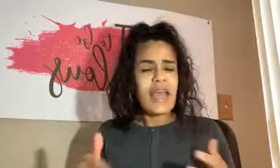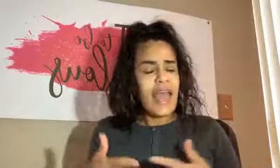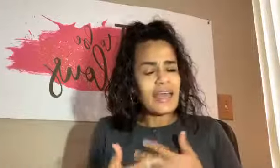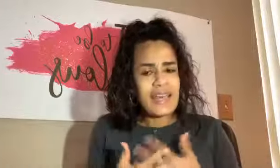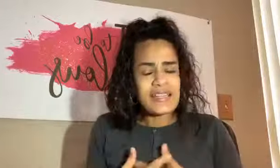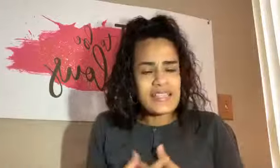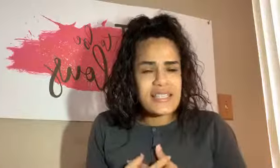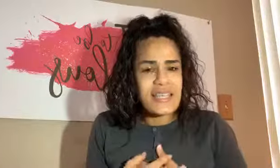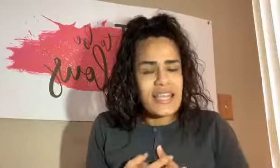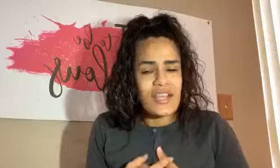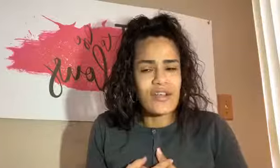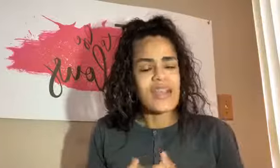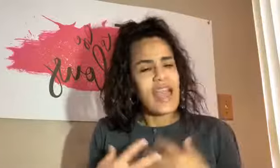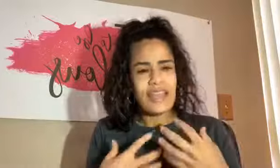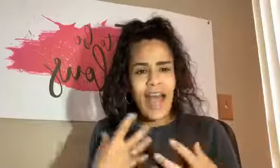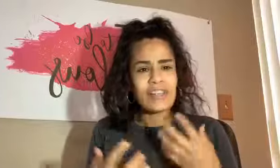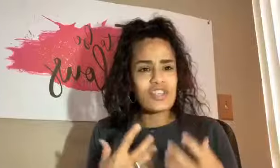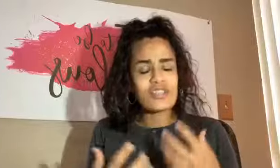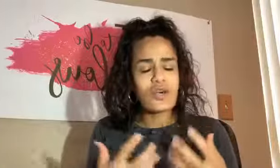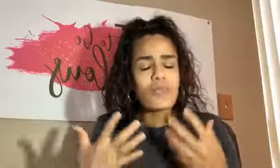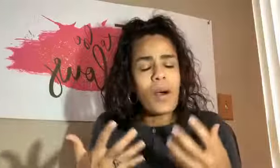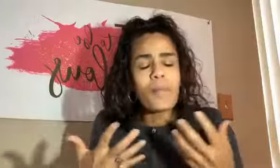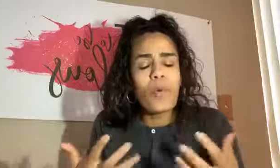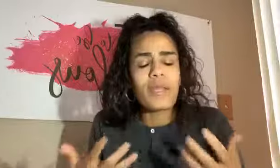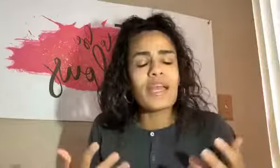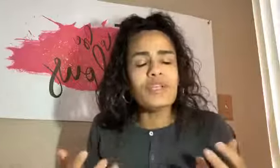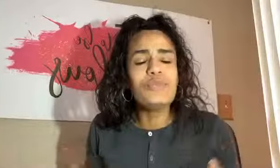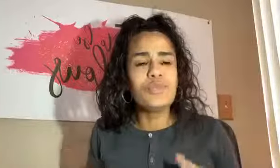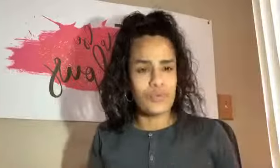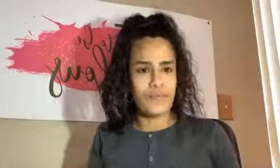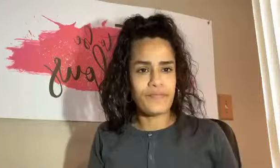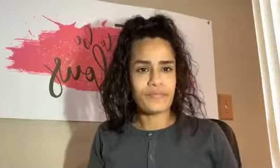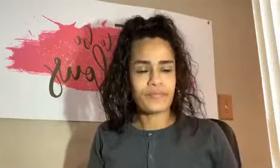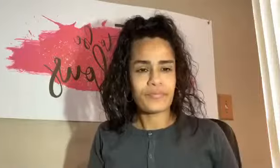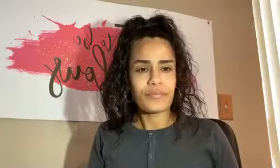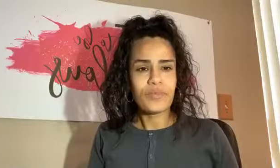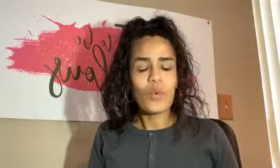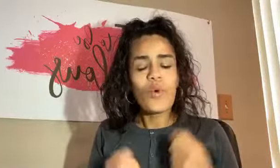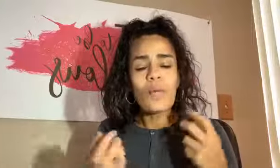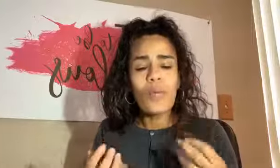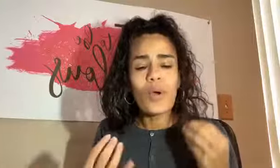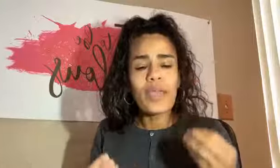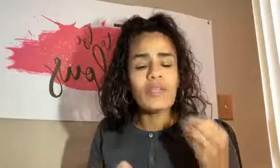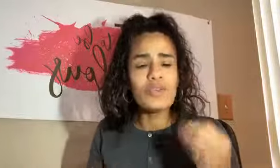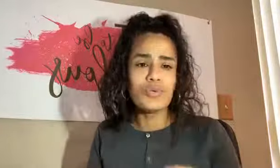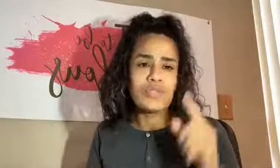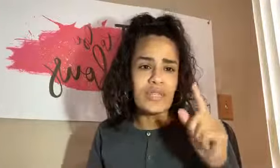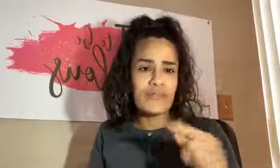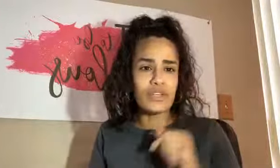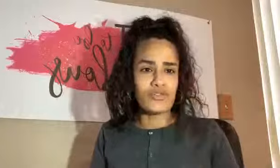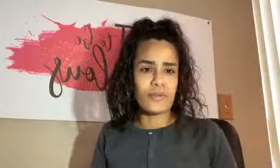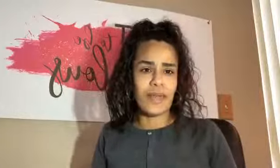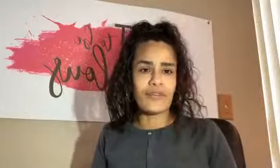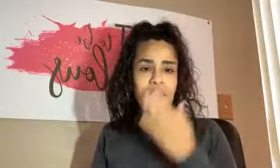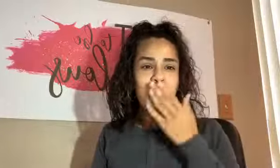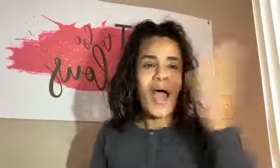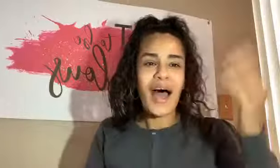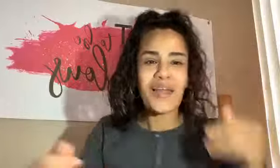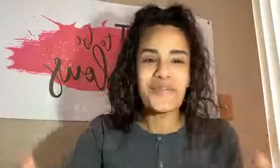and let it sit here and ask yourself, what more can you do? What more can you do to live your dream life? I love